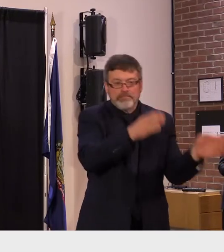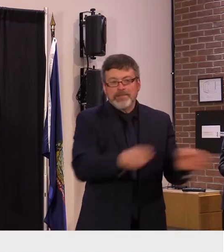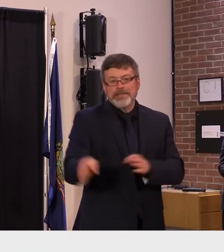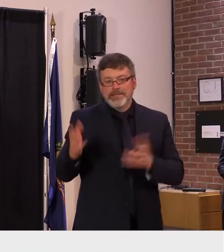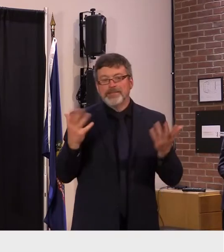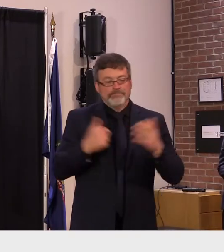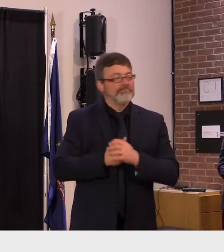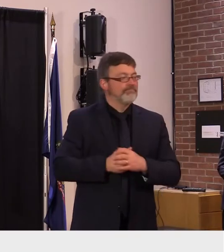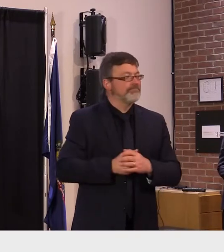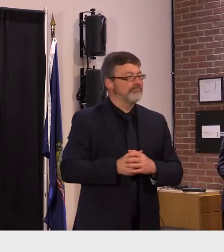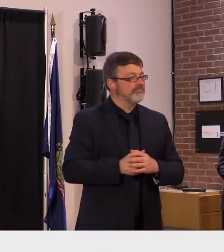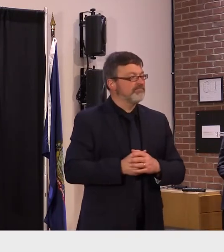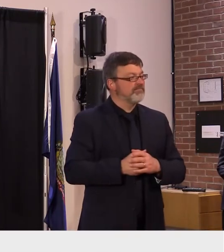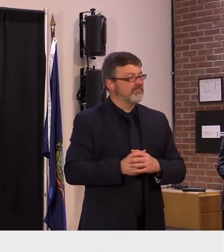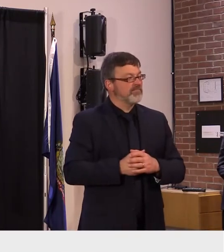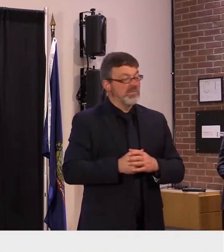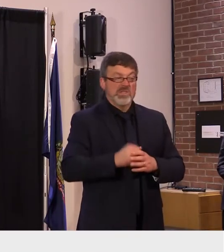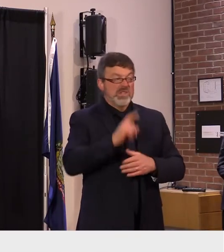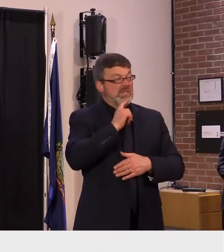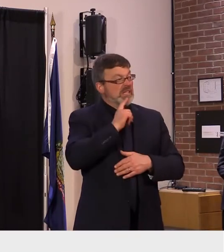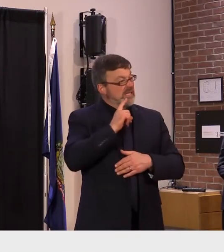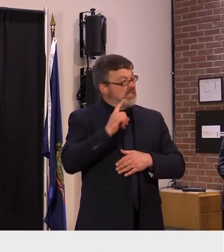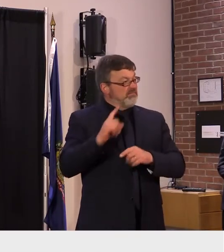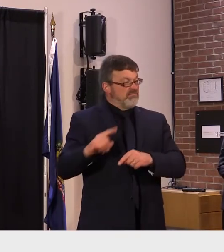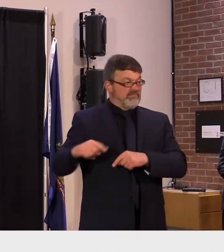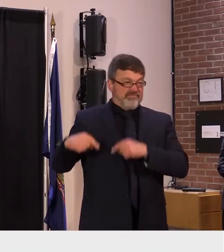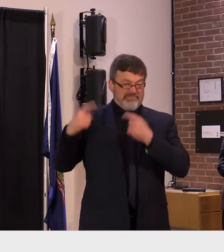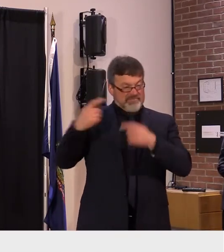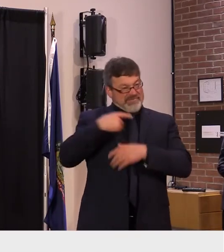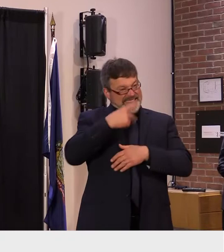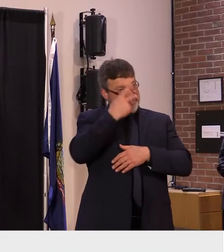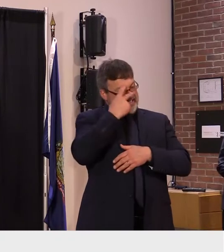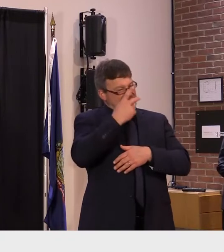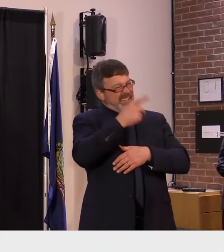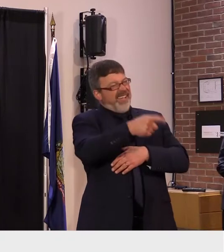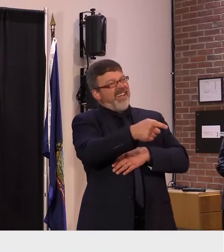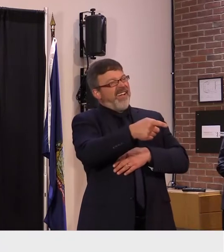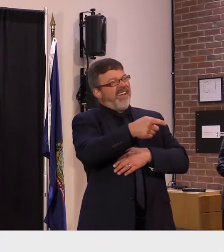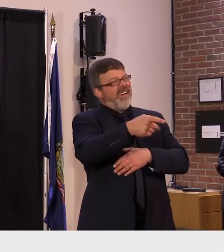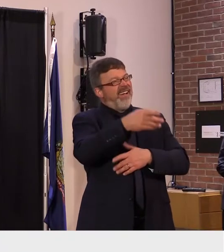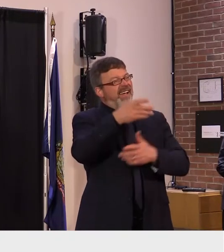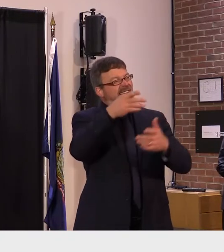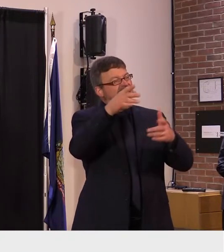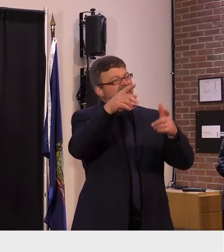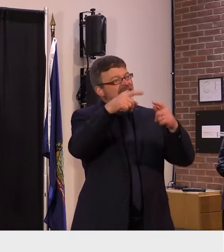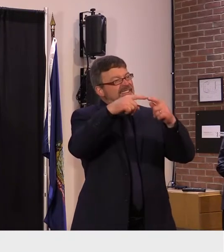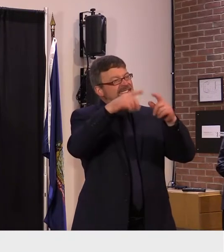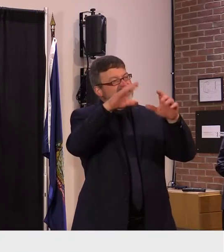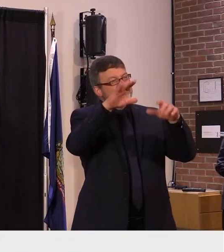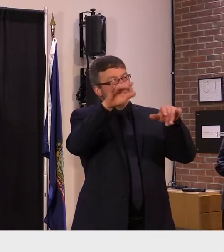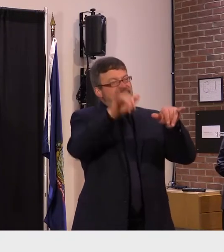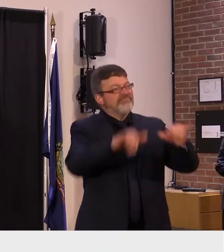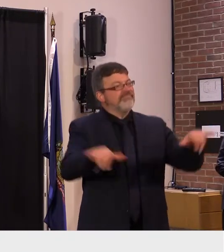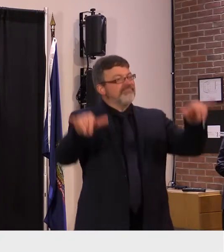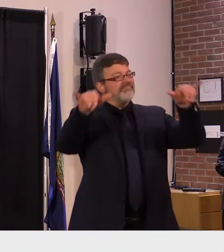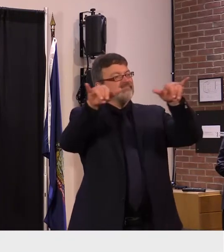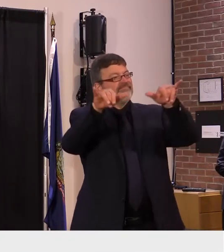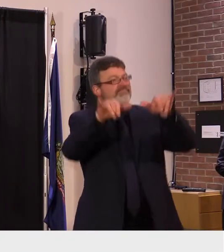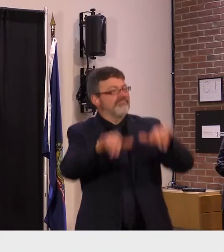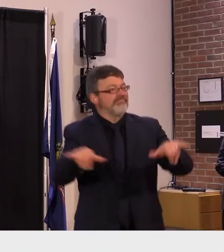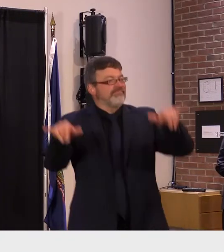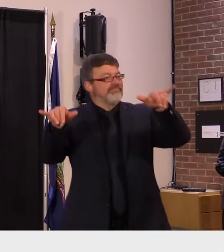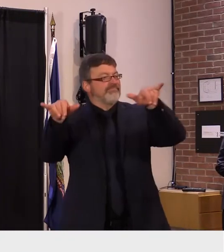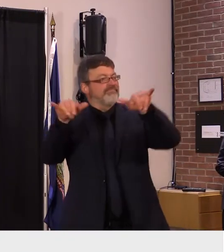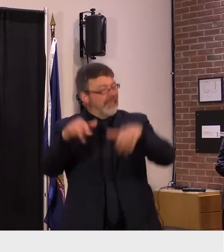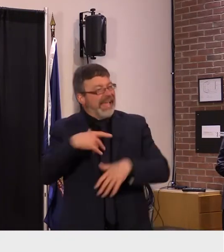points to a cyclical nature of the virus but there for me there's been a through line particularly since the fall and that through line is the risk keeps going